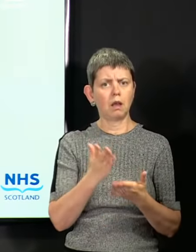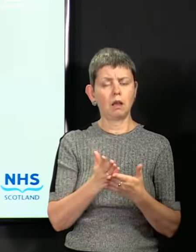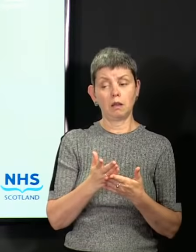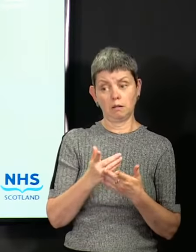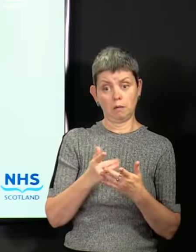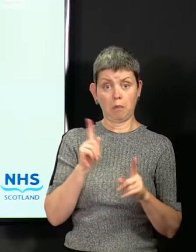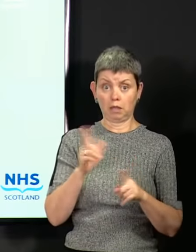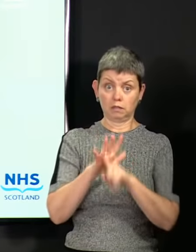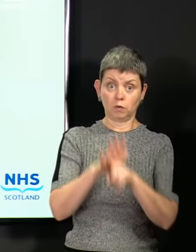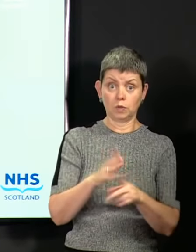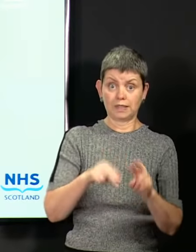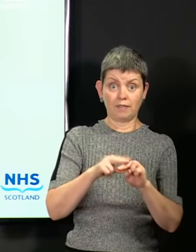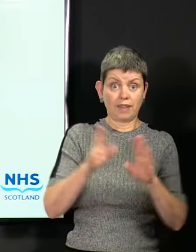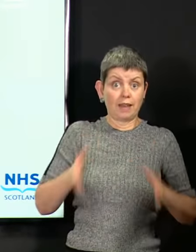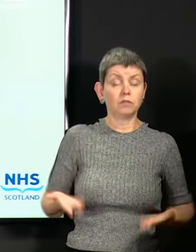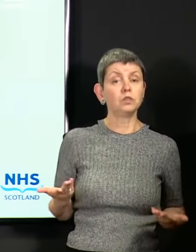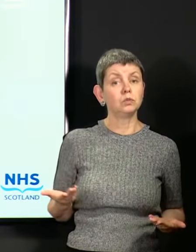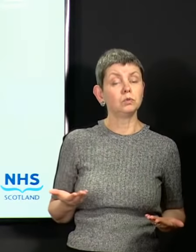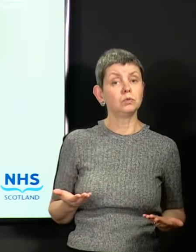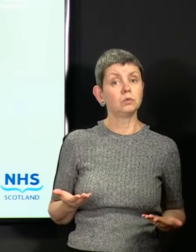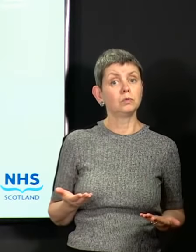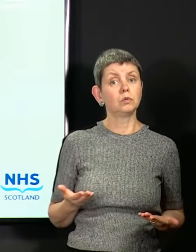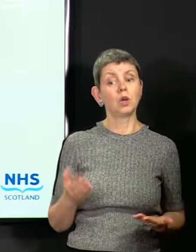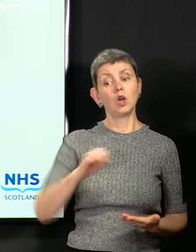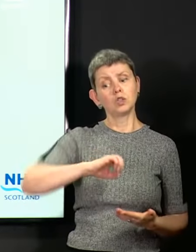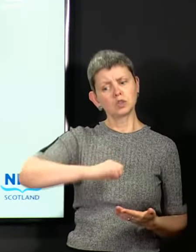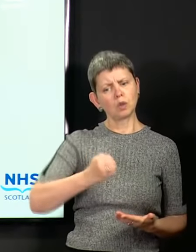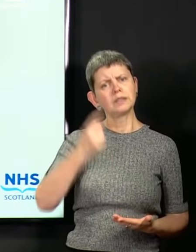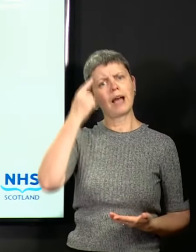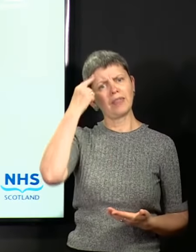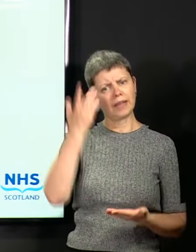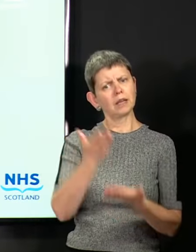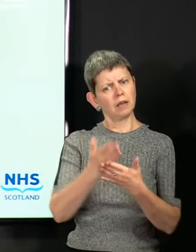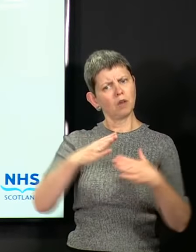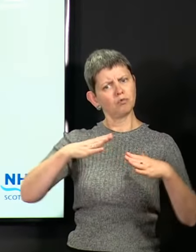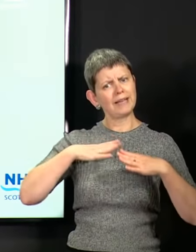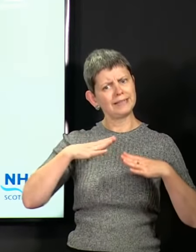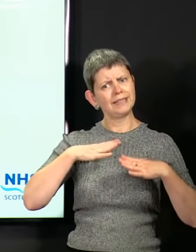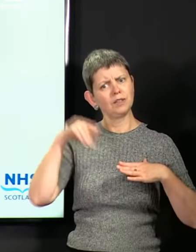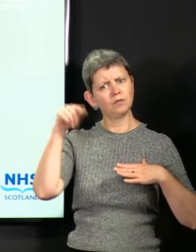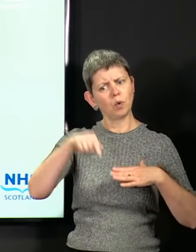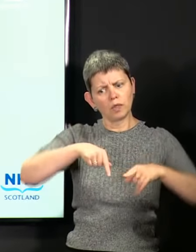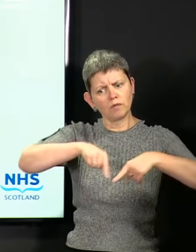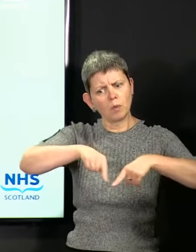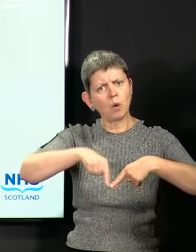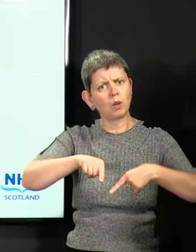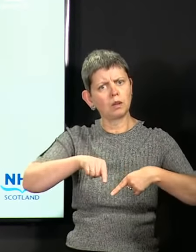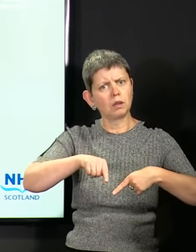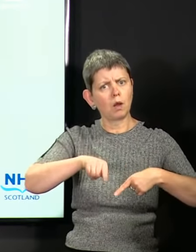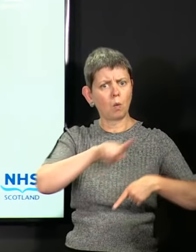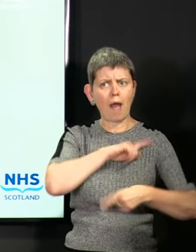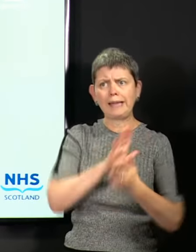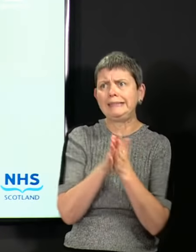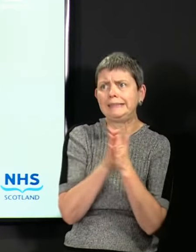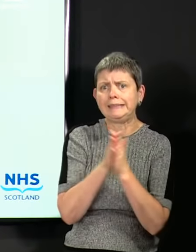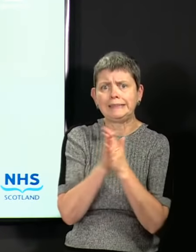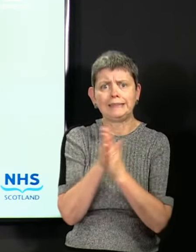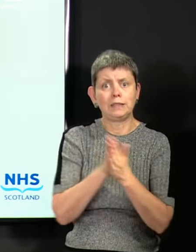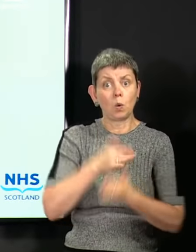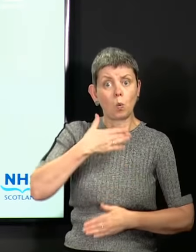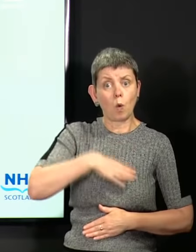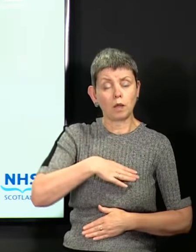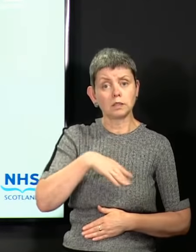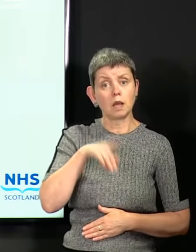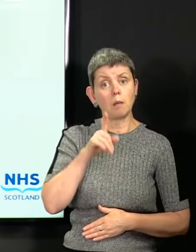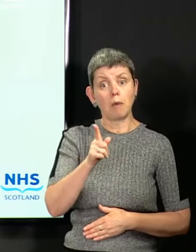absolutely required. Scotland's ready for this, in a sense, because they've been so keen for it. But it is not guaranteed.